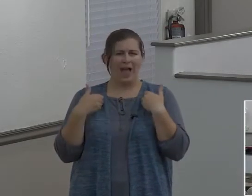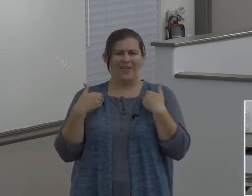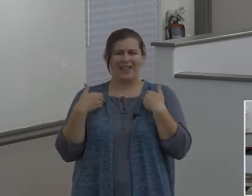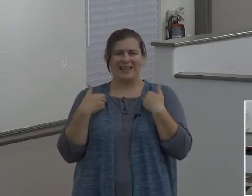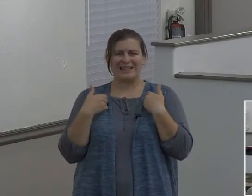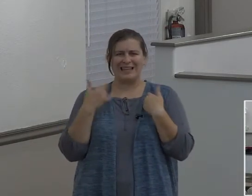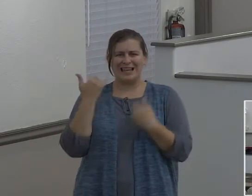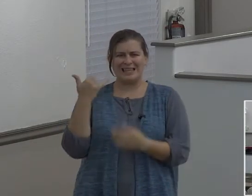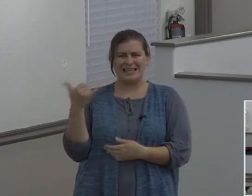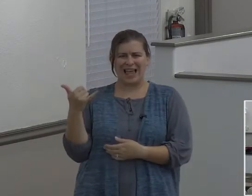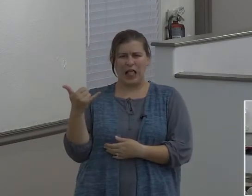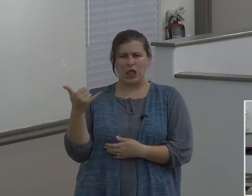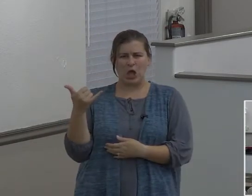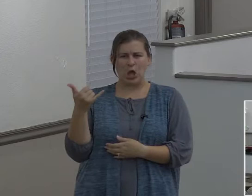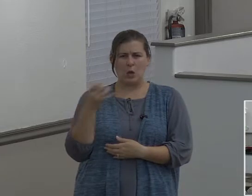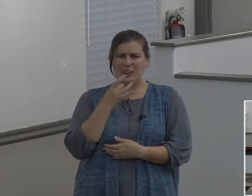light.